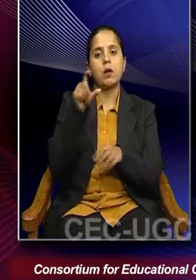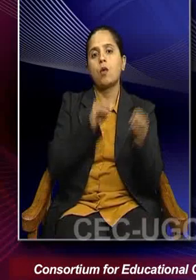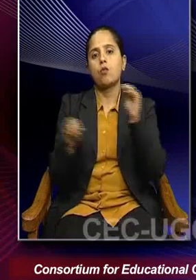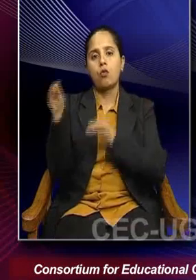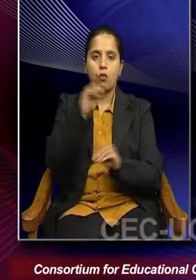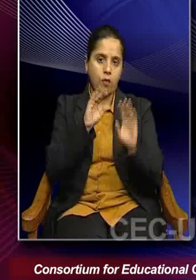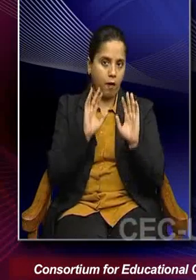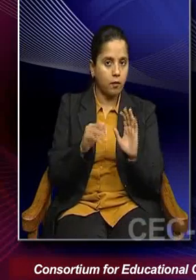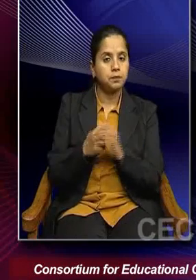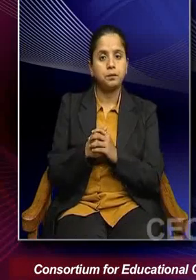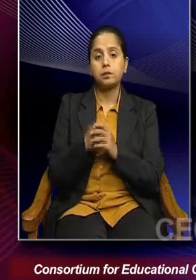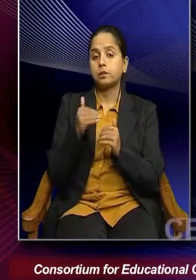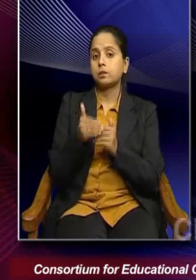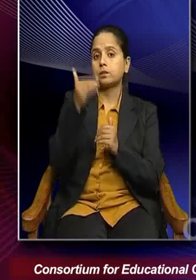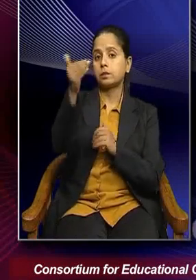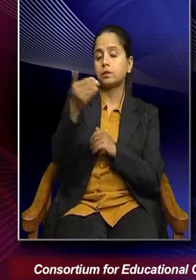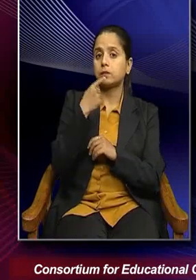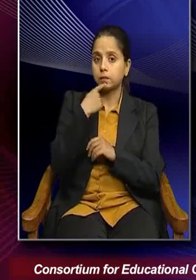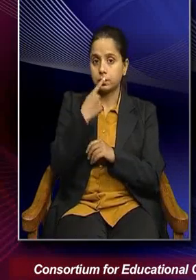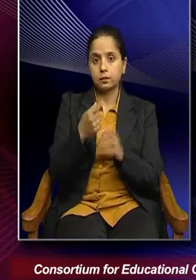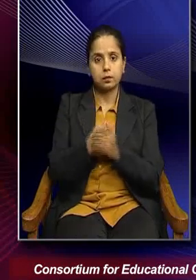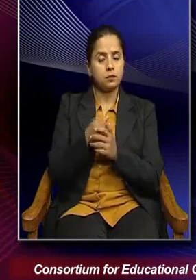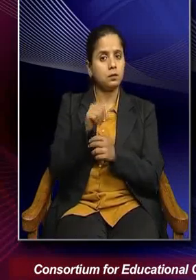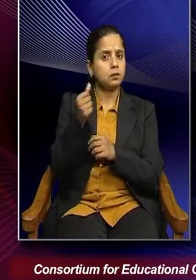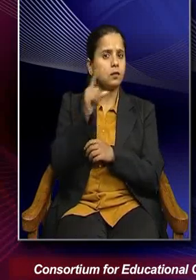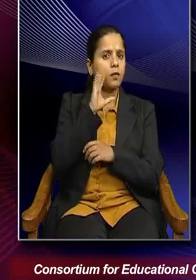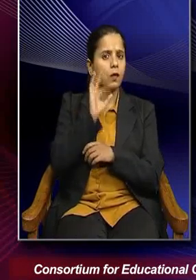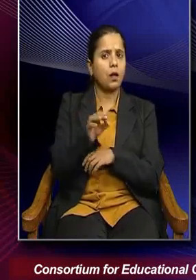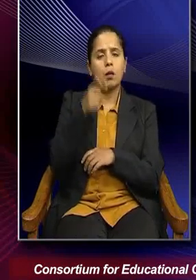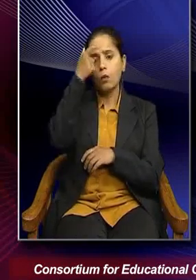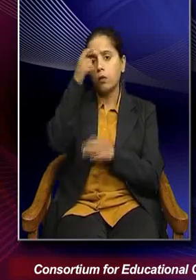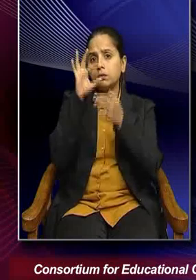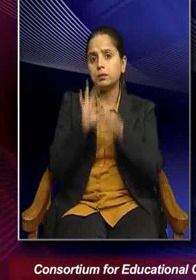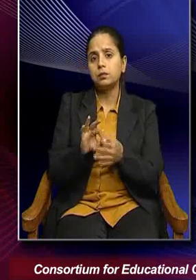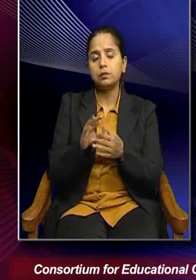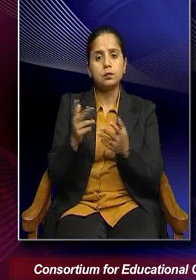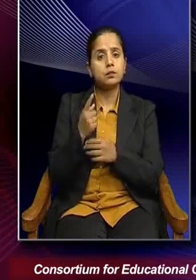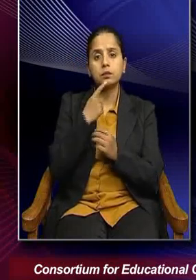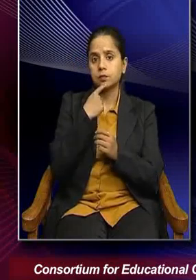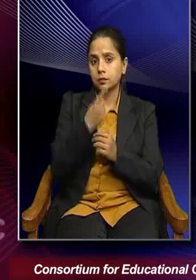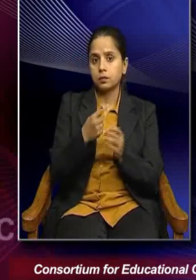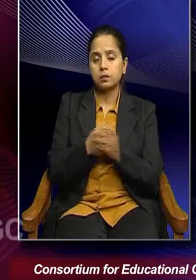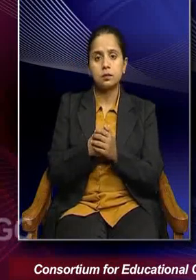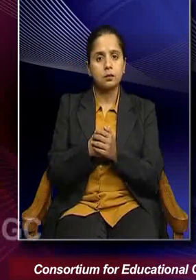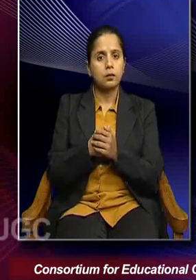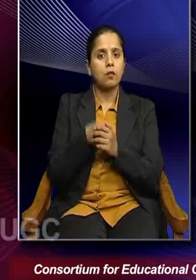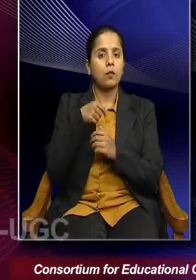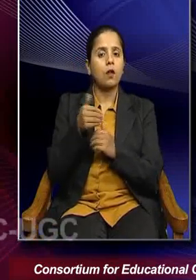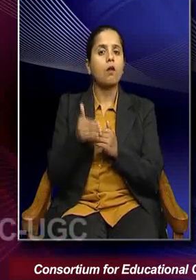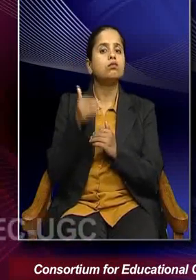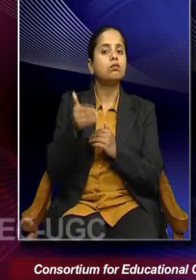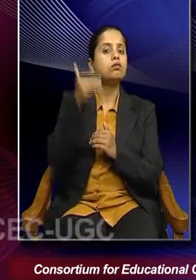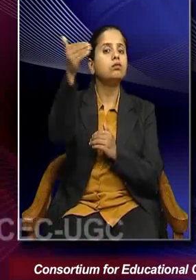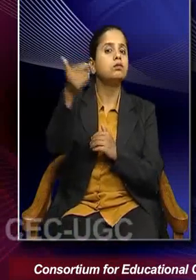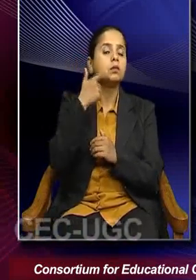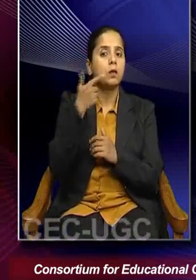And going forward, you know, another important issue is related to, you know, the way forward. For